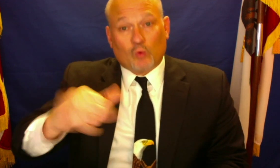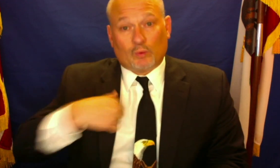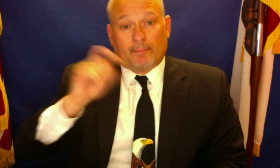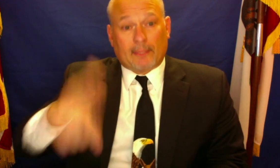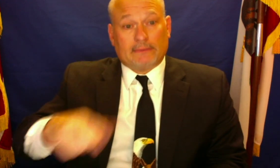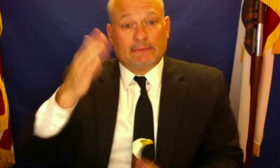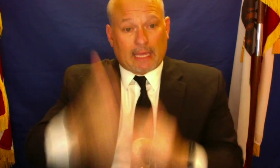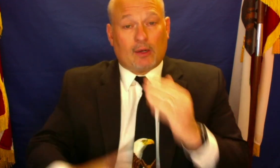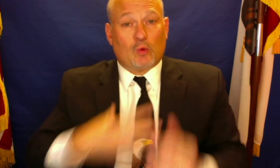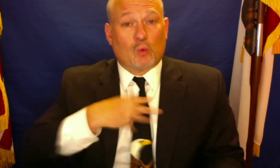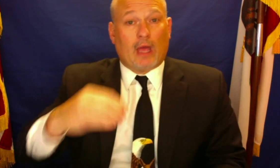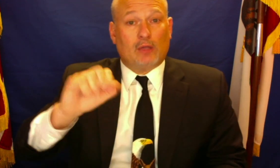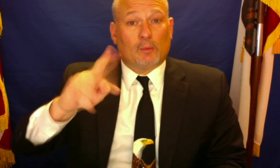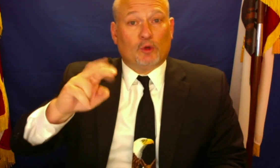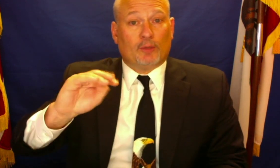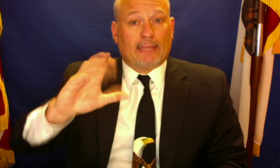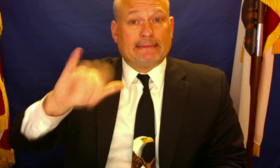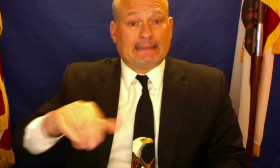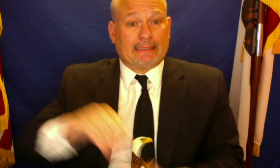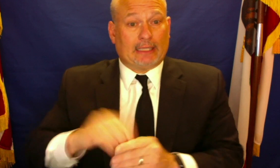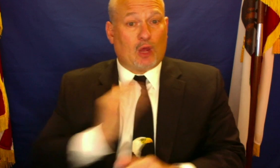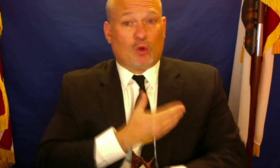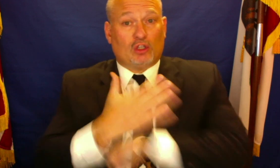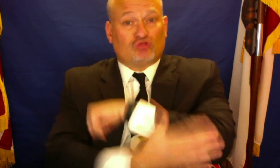Also, we must end white supremacy in our country.